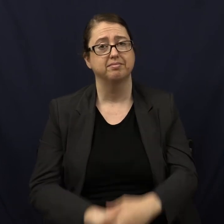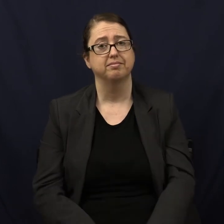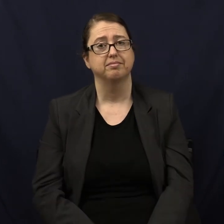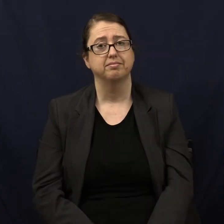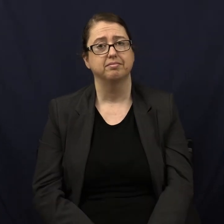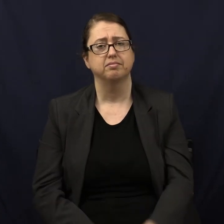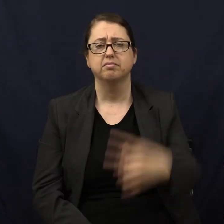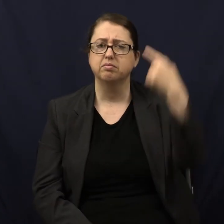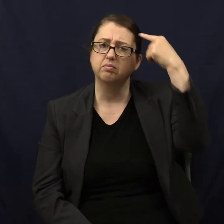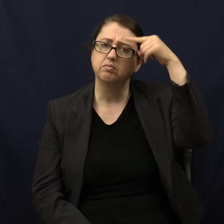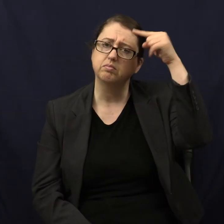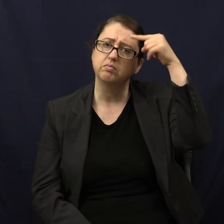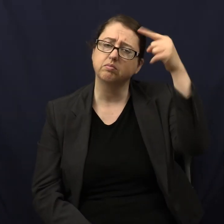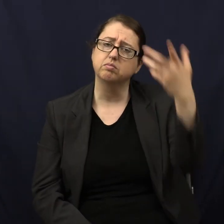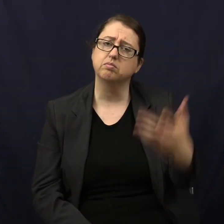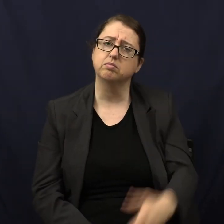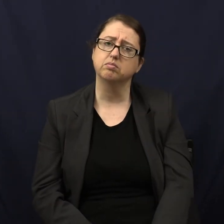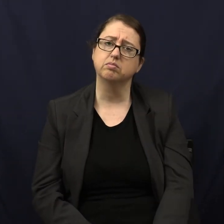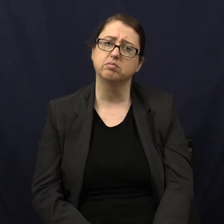What's that for?